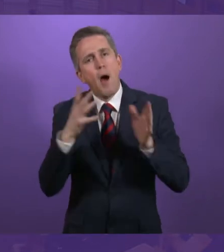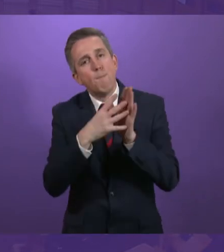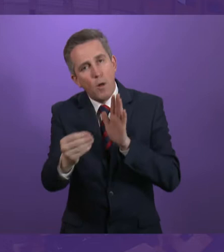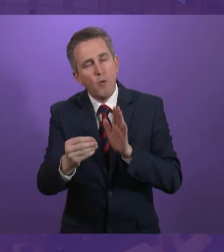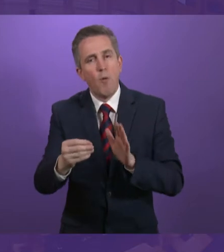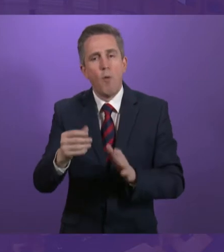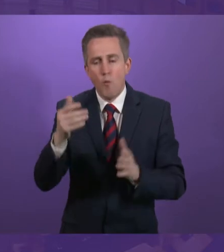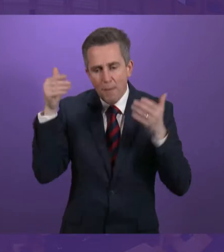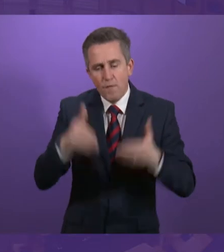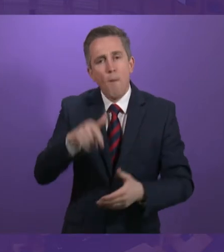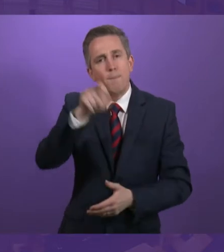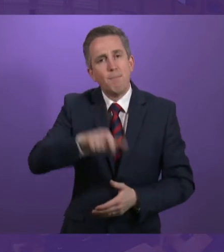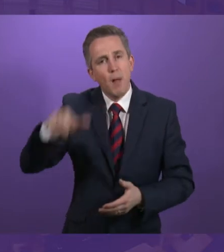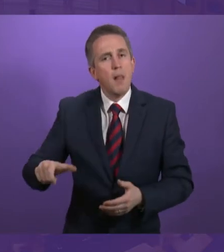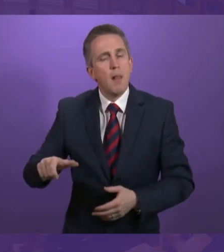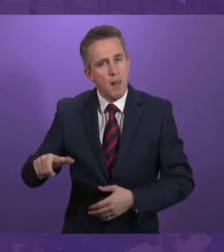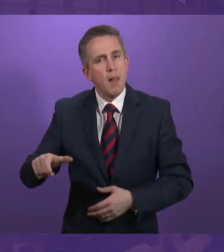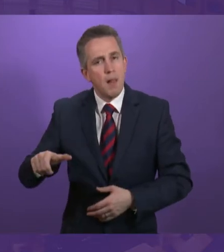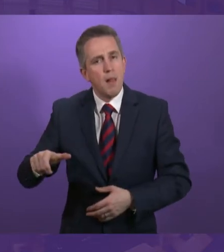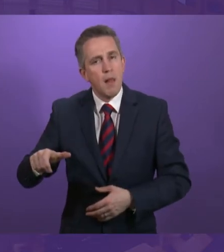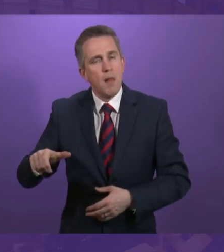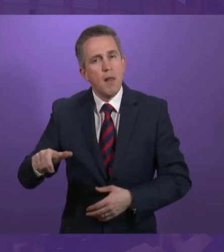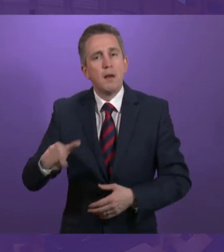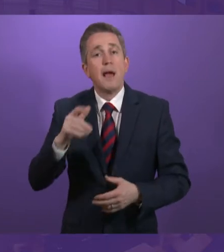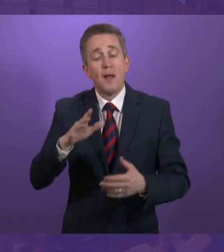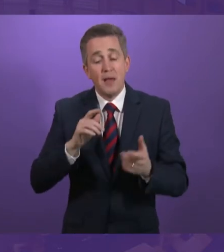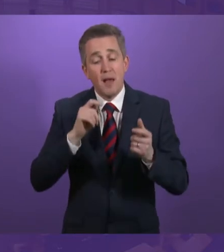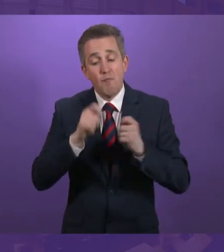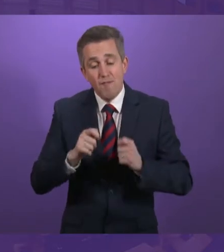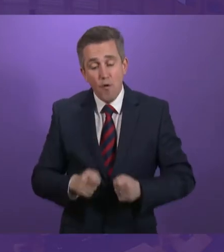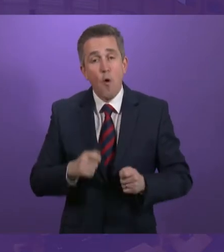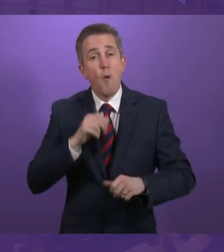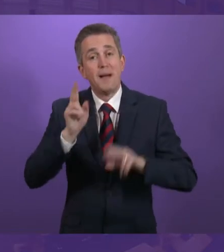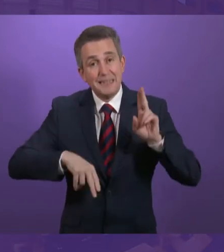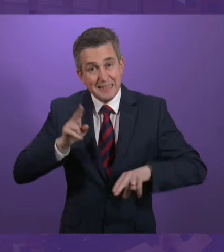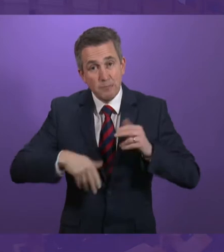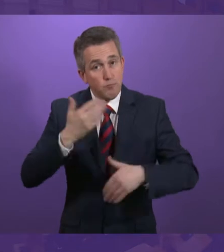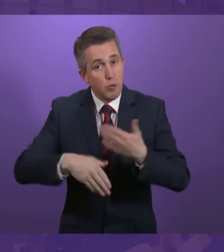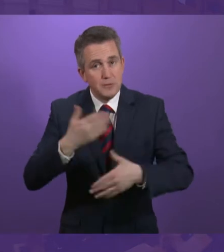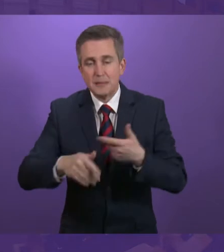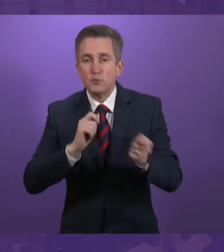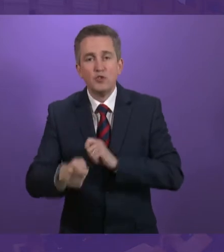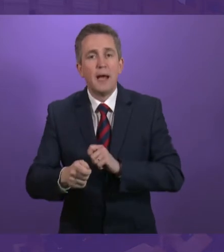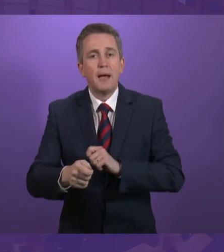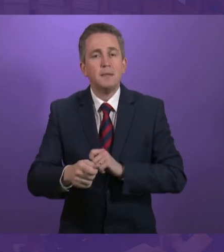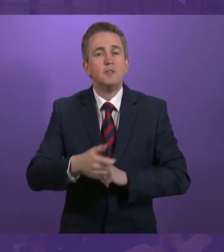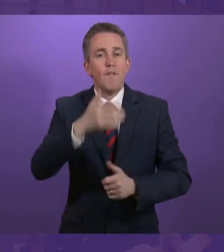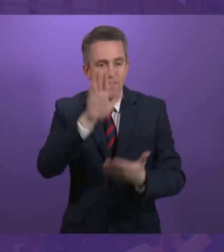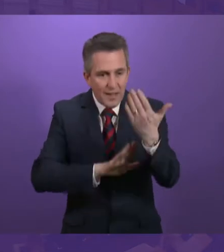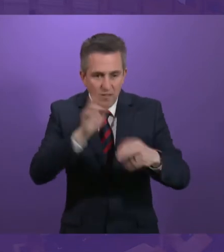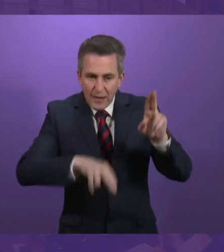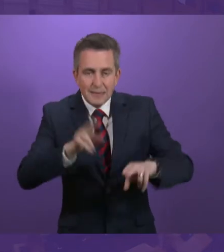three forms of disability assistance. Through major reforms of the assessment process, we will significantly reduce face-to-face assessments.